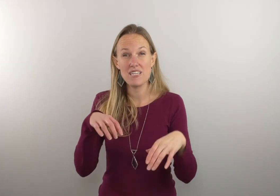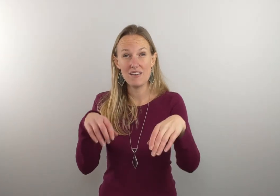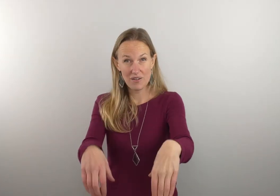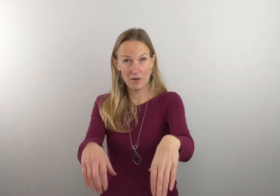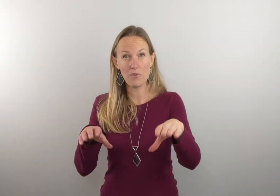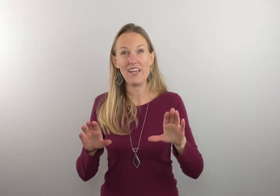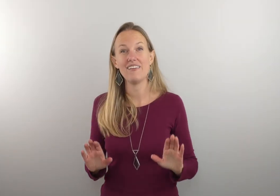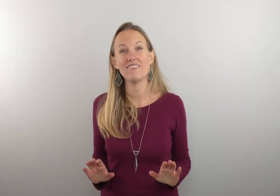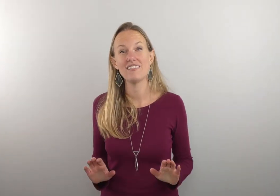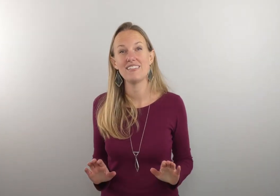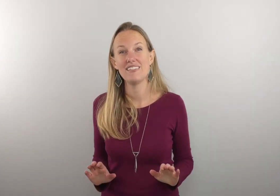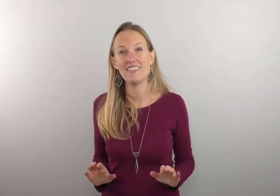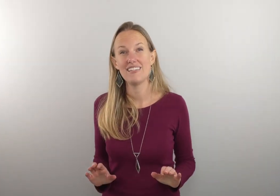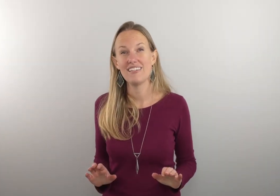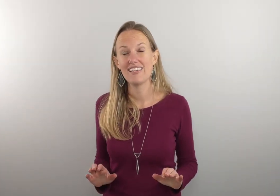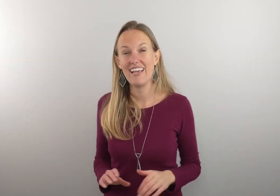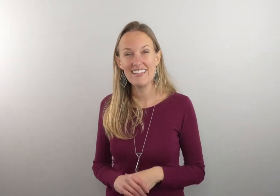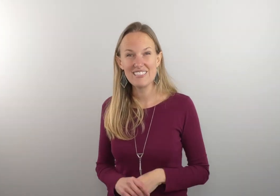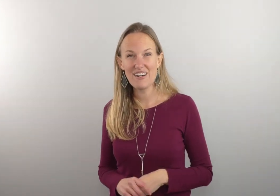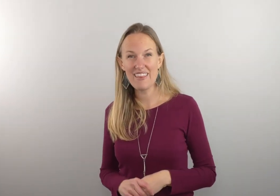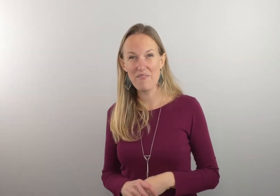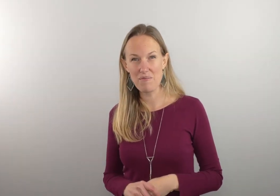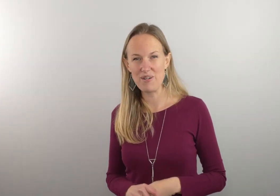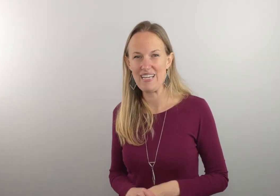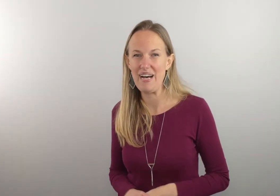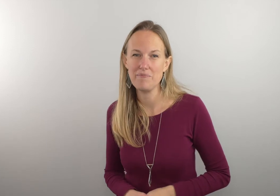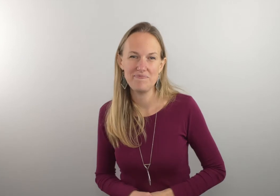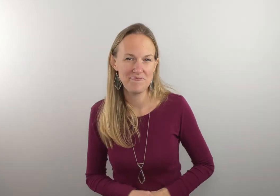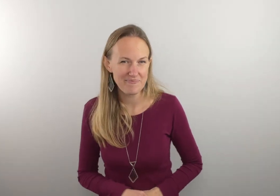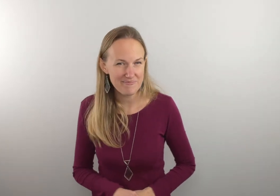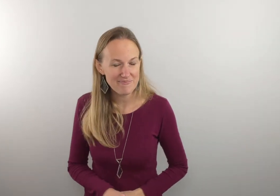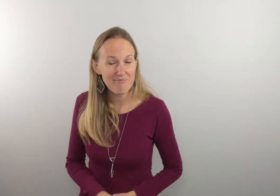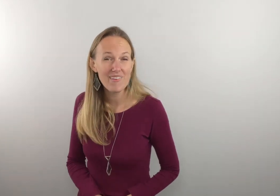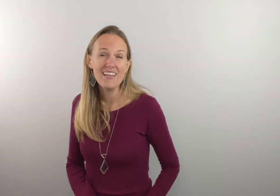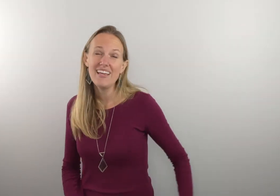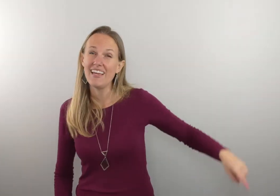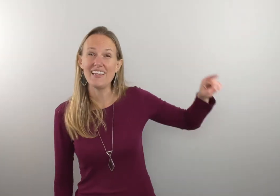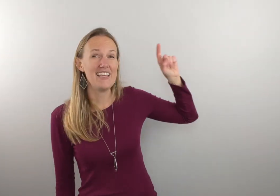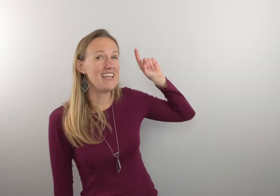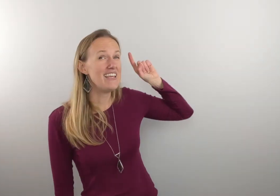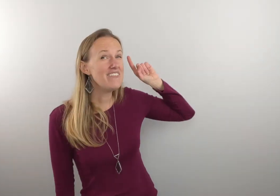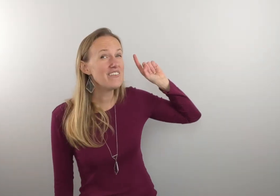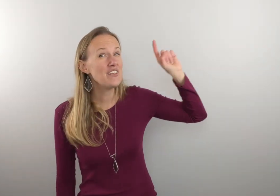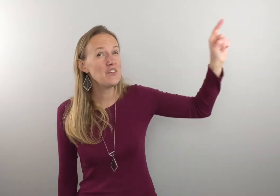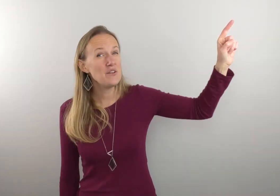grave okay let's try that one more time and if you